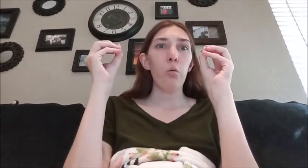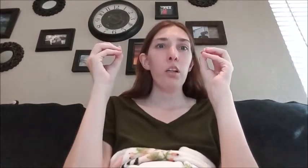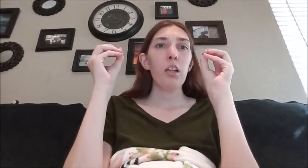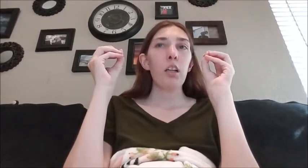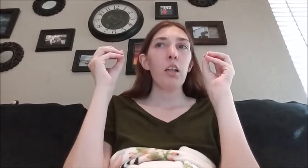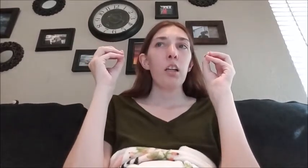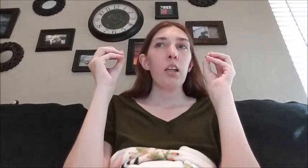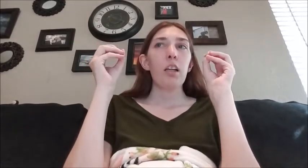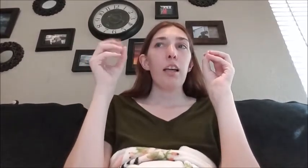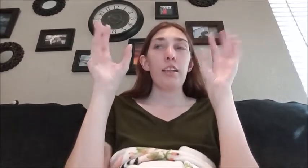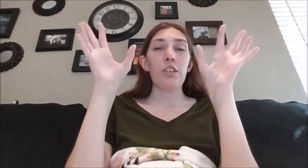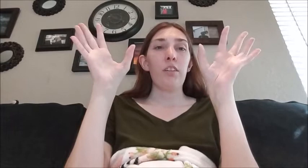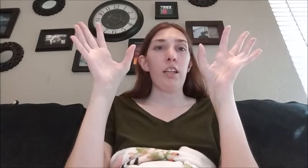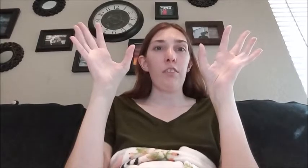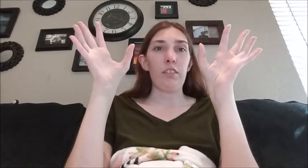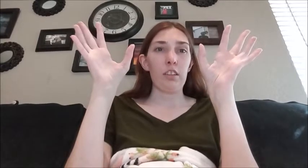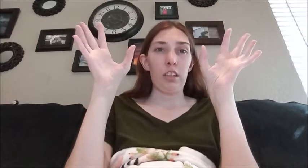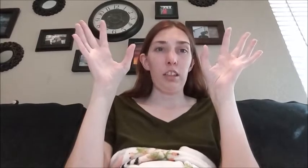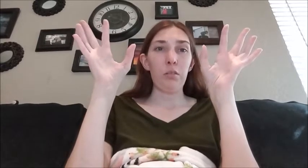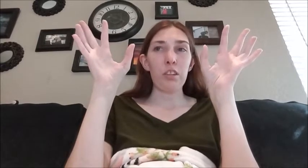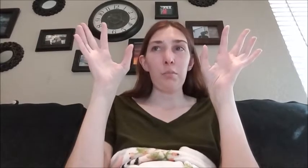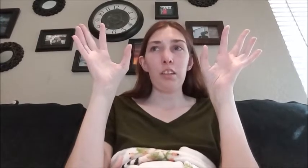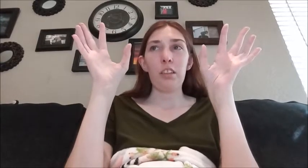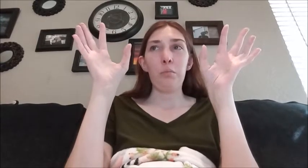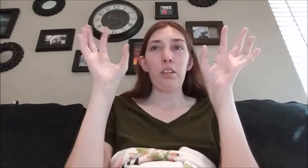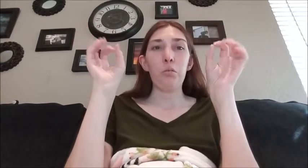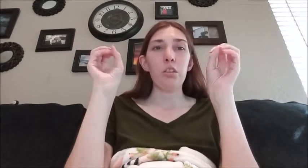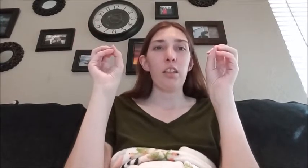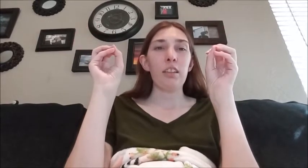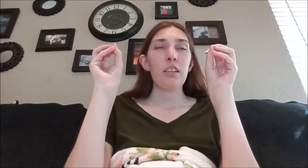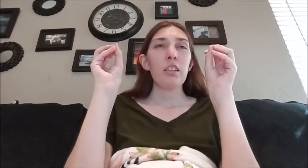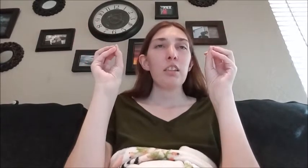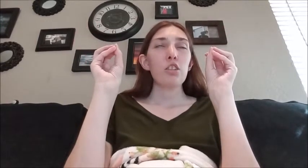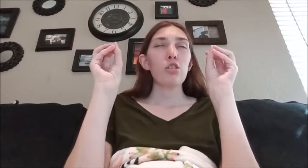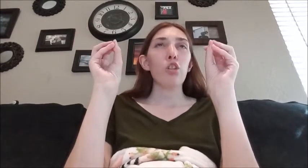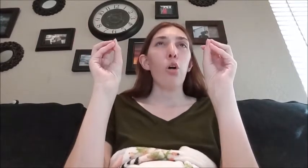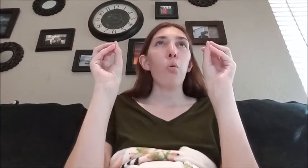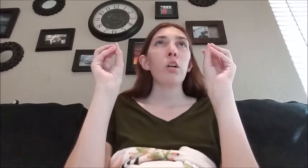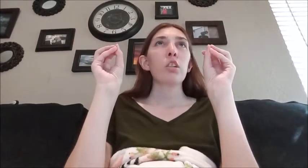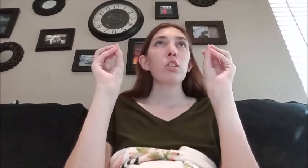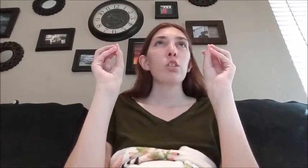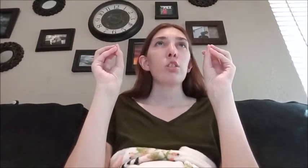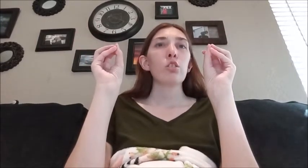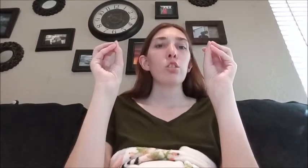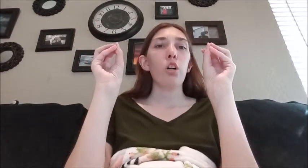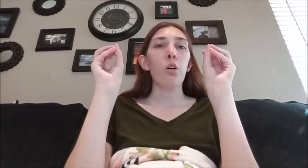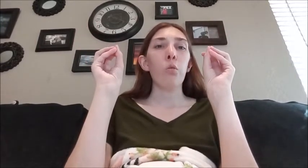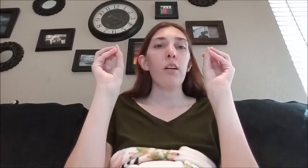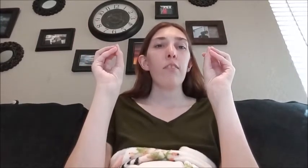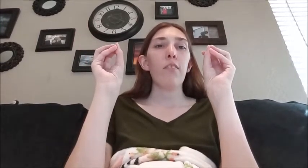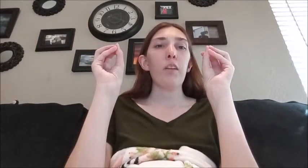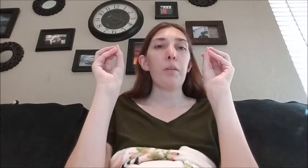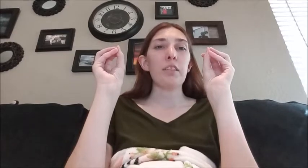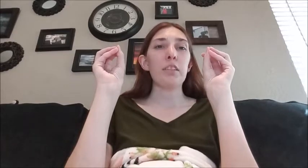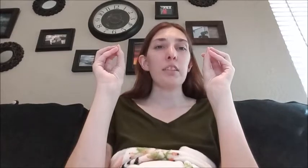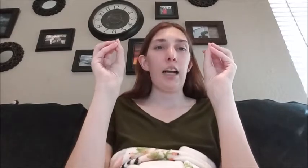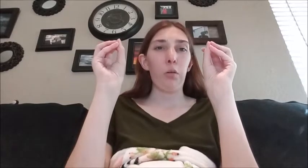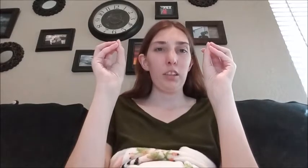and I tried the honey flavor because I thought it was going to be good but it was like so so flippin sour